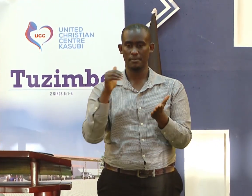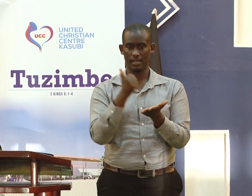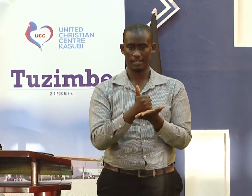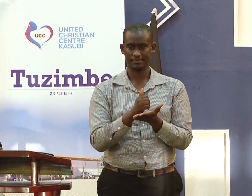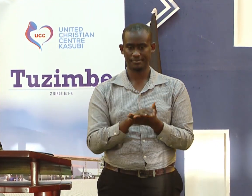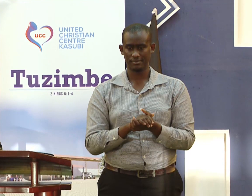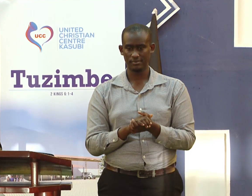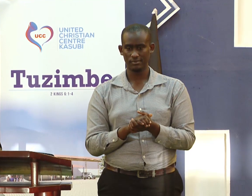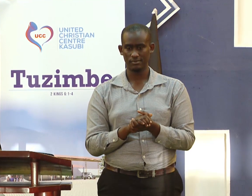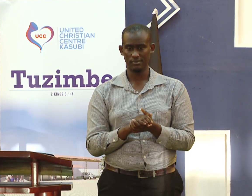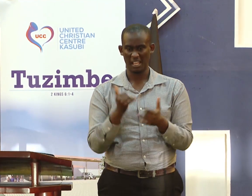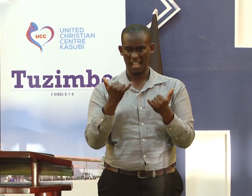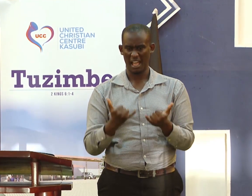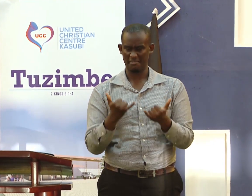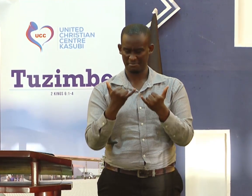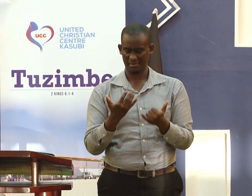There